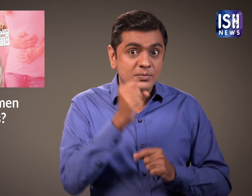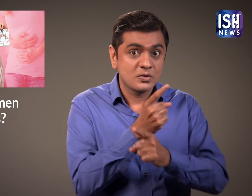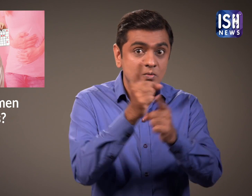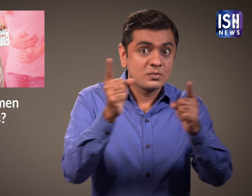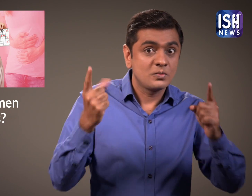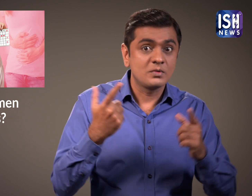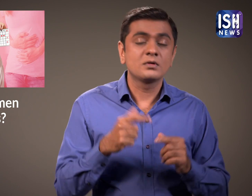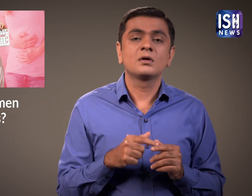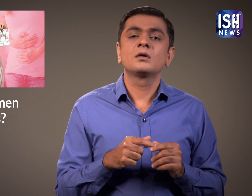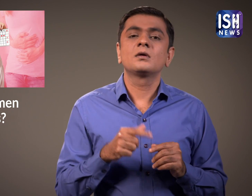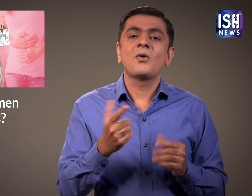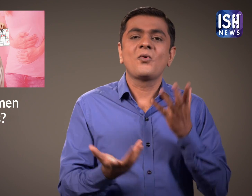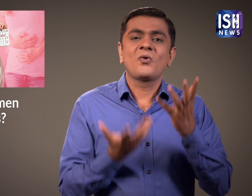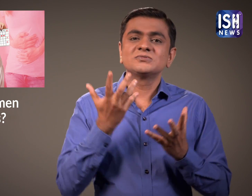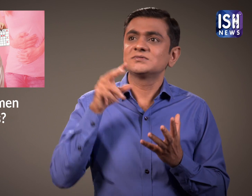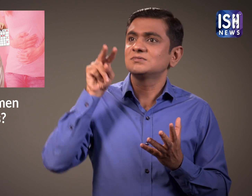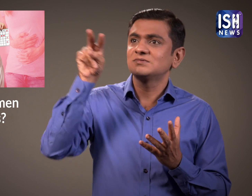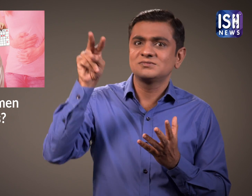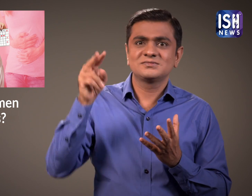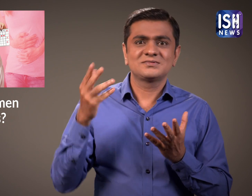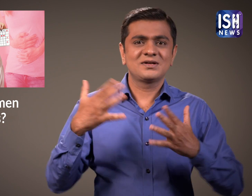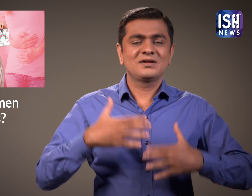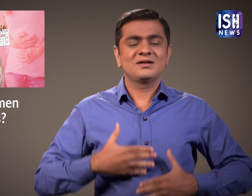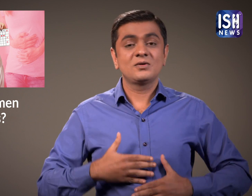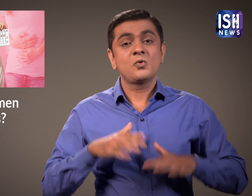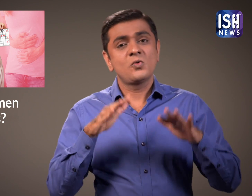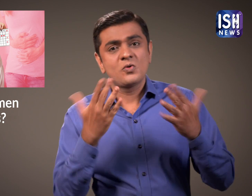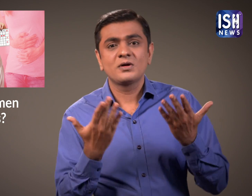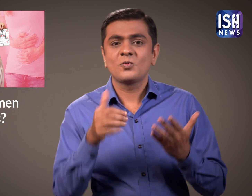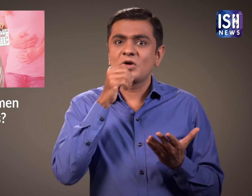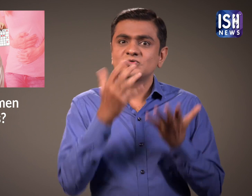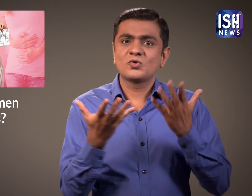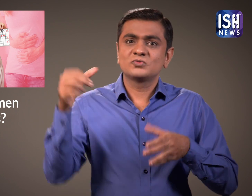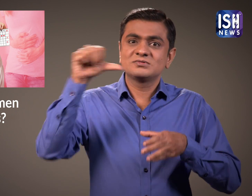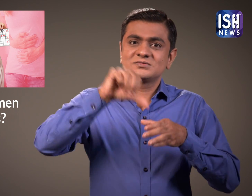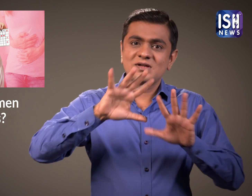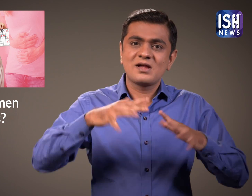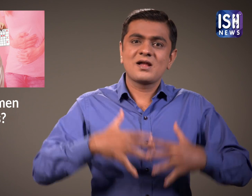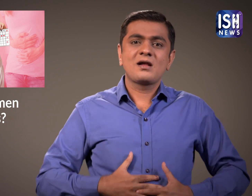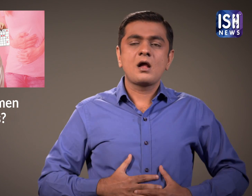But please do not sleep with a heated pad or hot water bag as it is very hot.